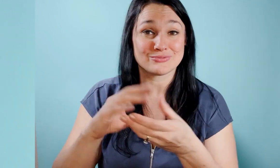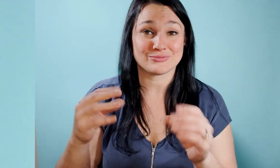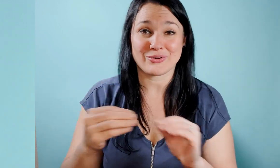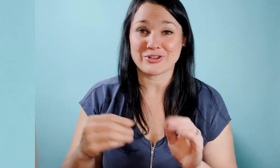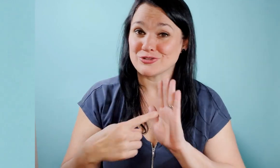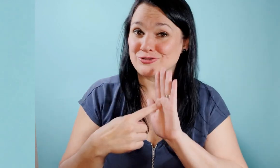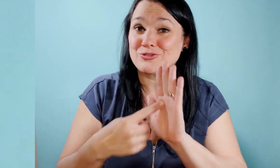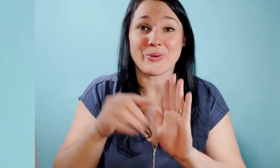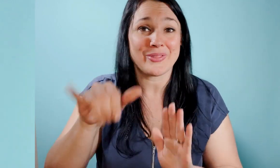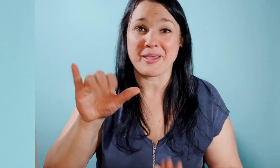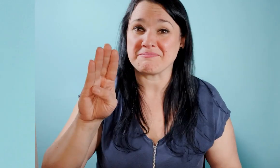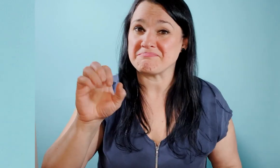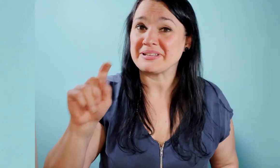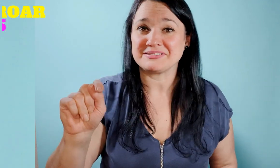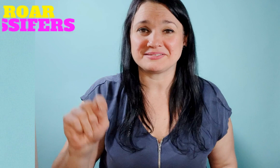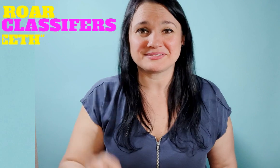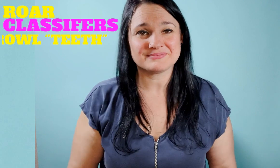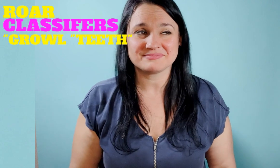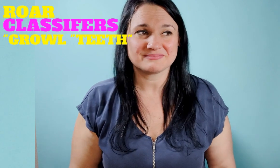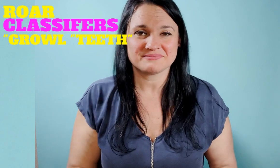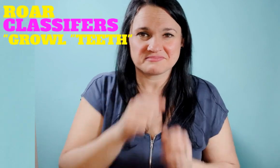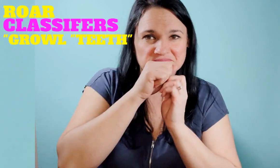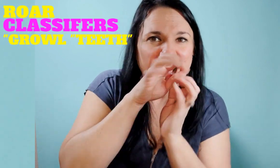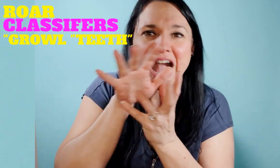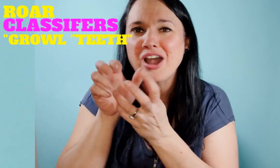visual to show visual stories at your best so raw